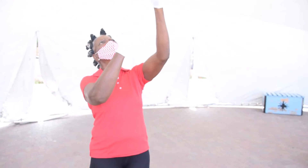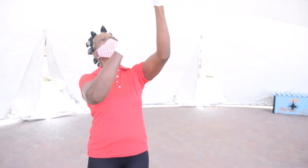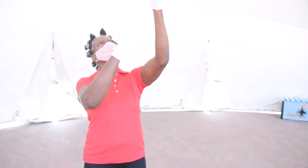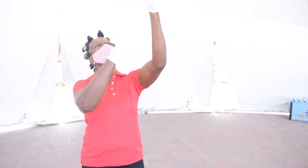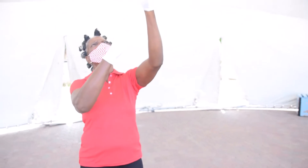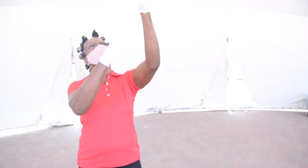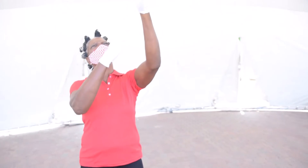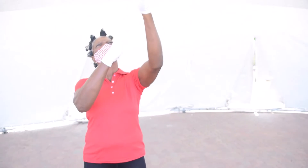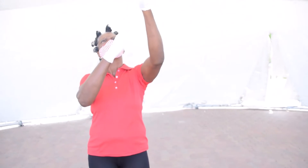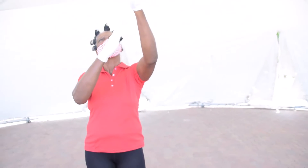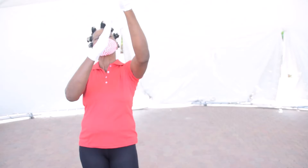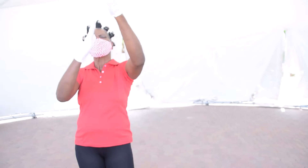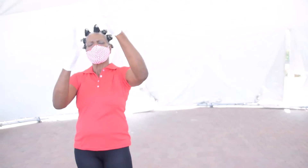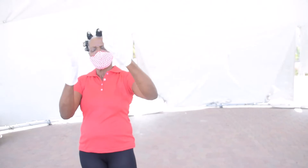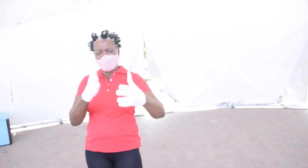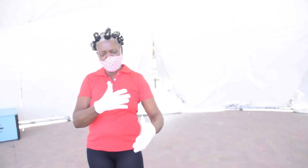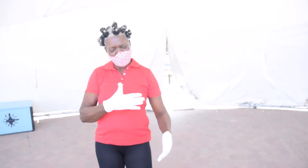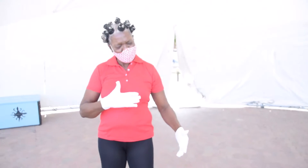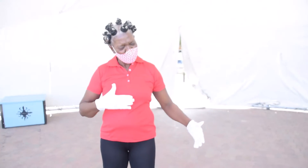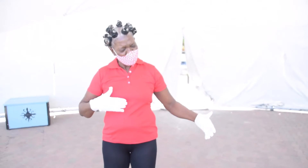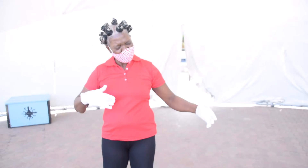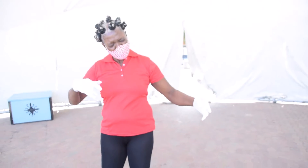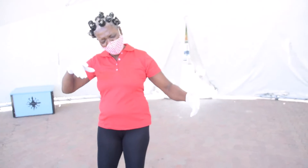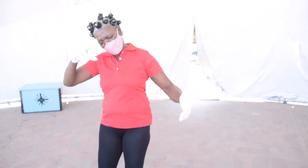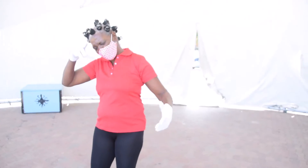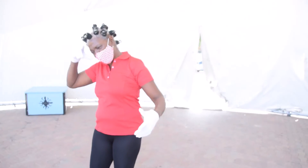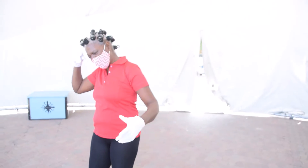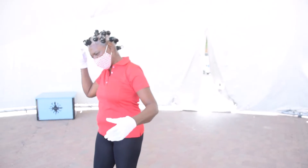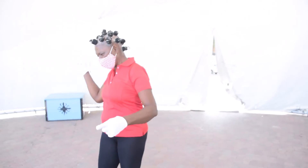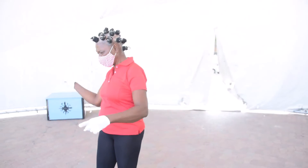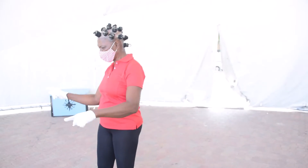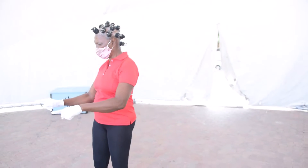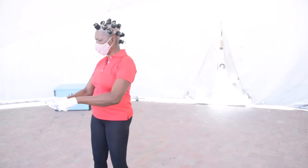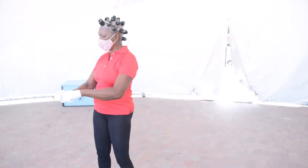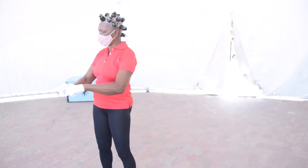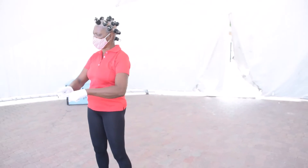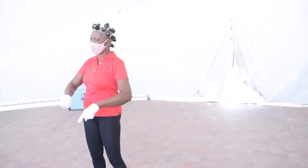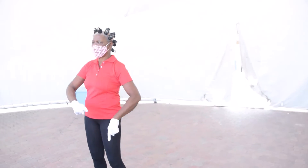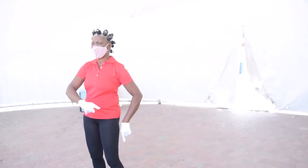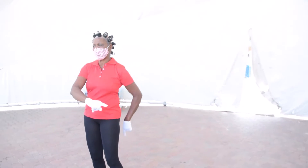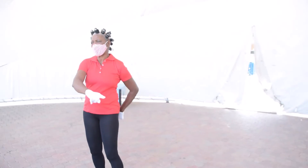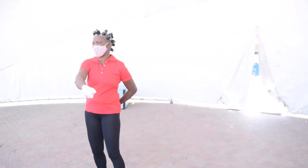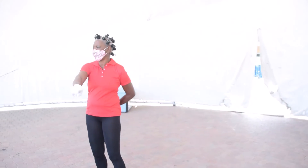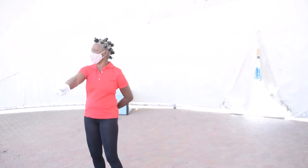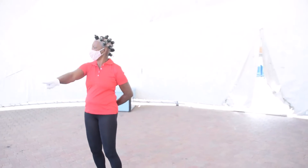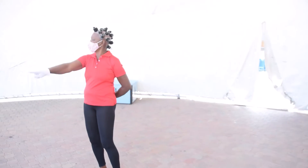God as our Father,